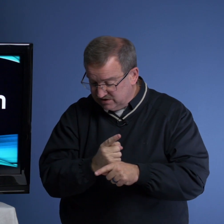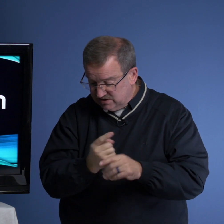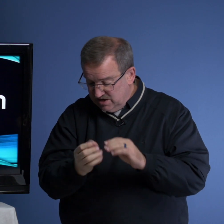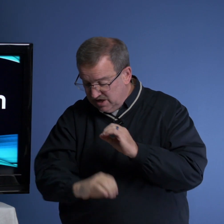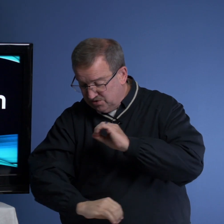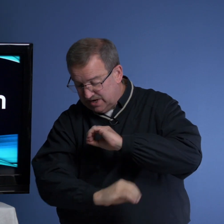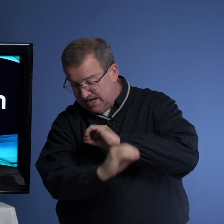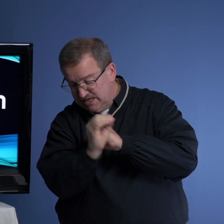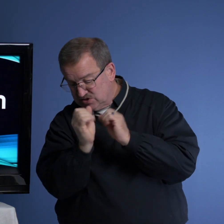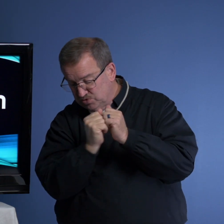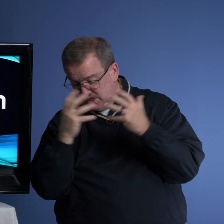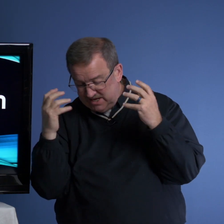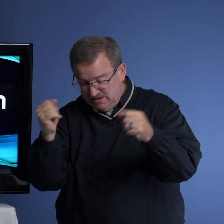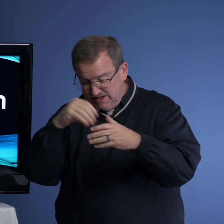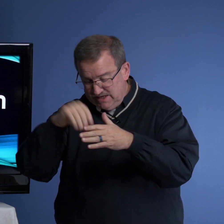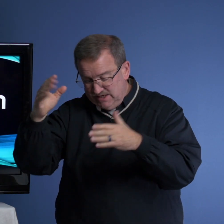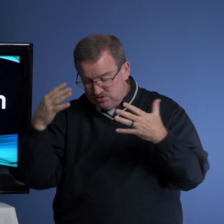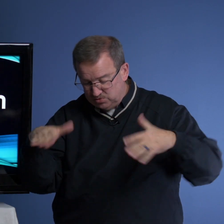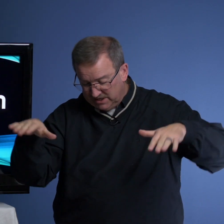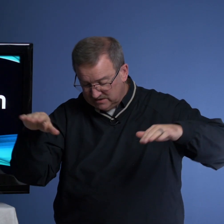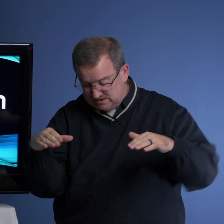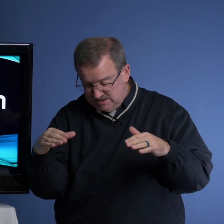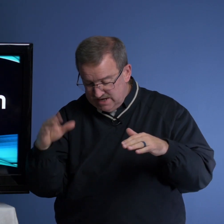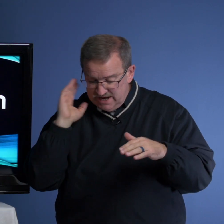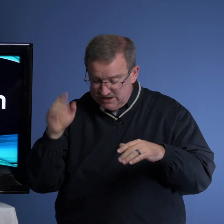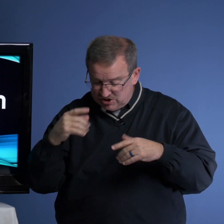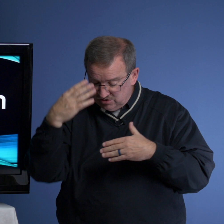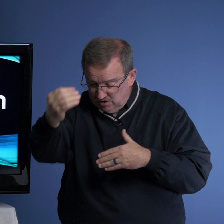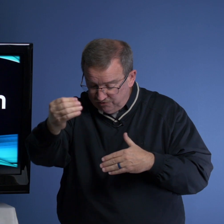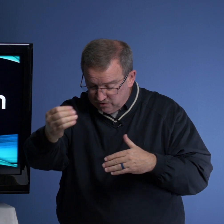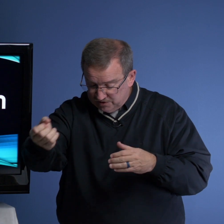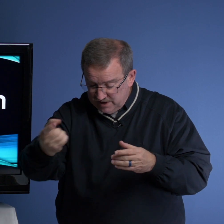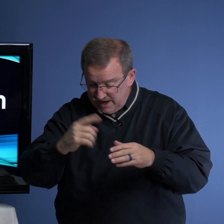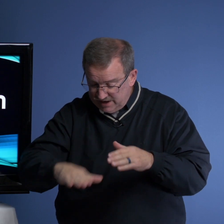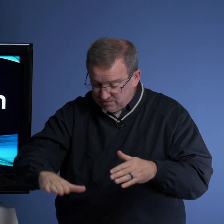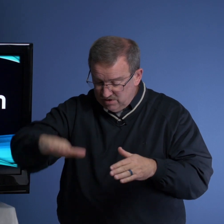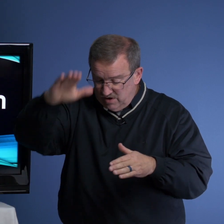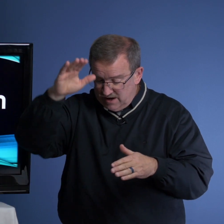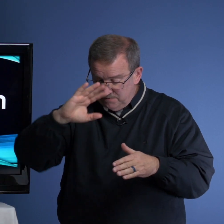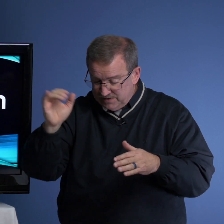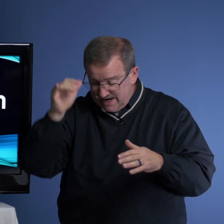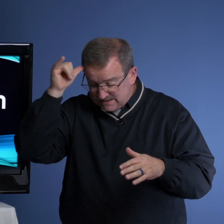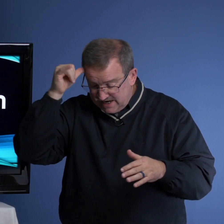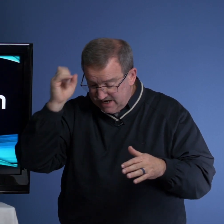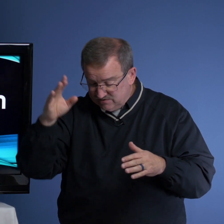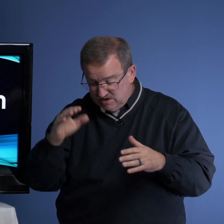arise with healing in his wings and shall go forth and grow up as calves of